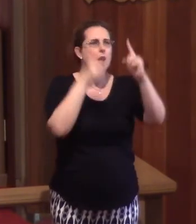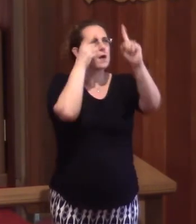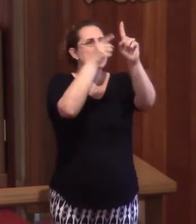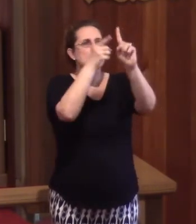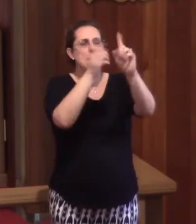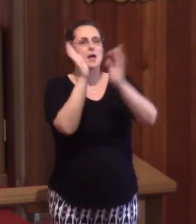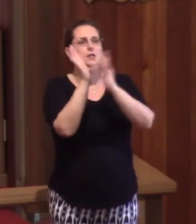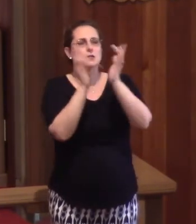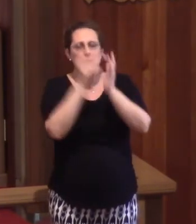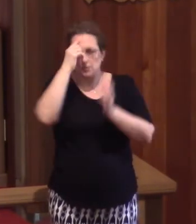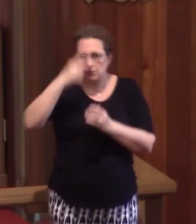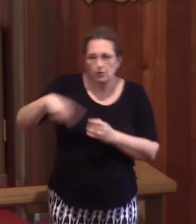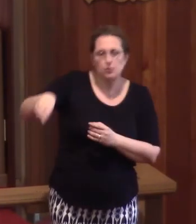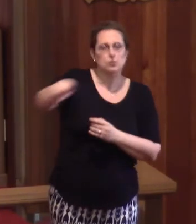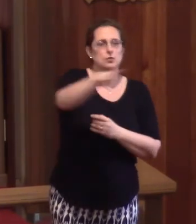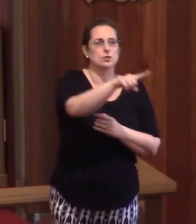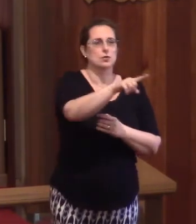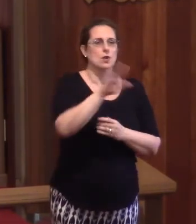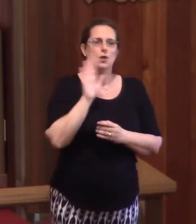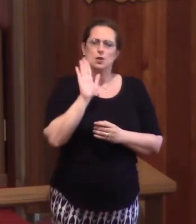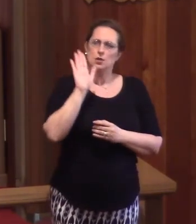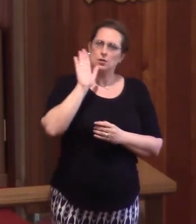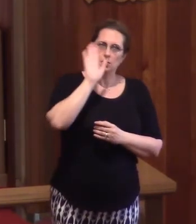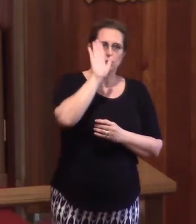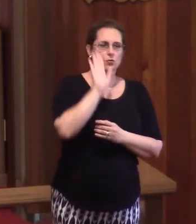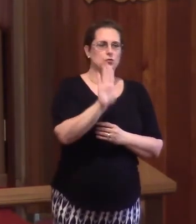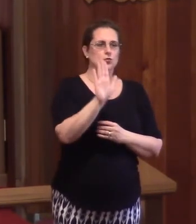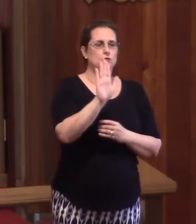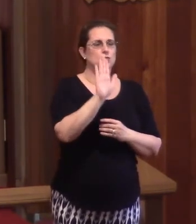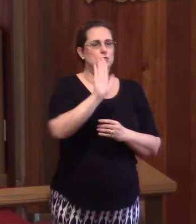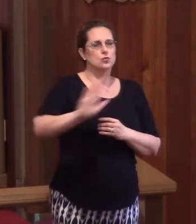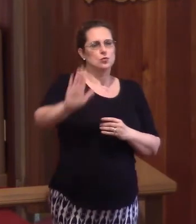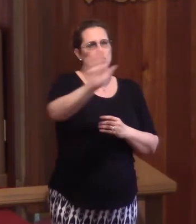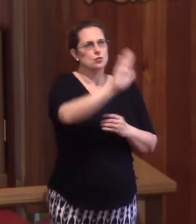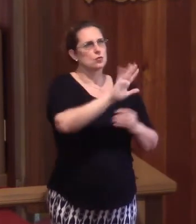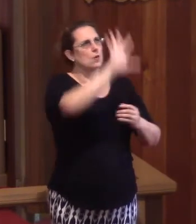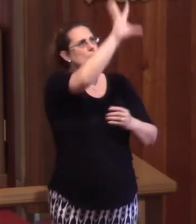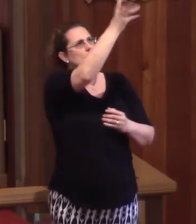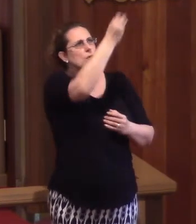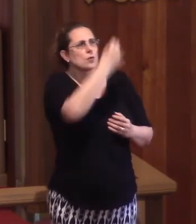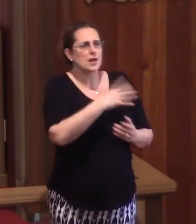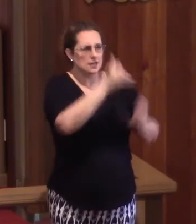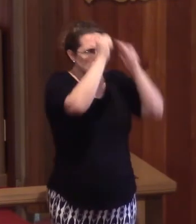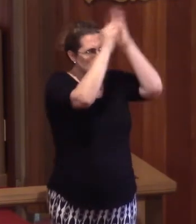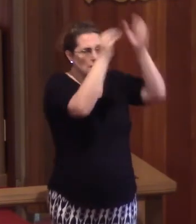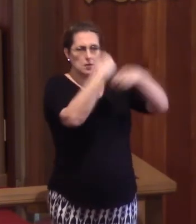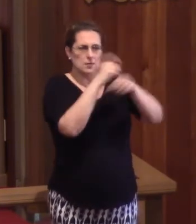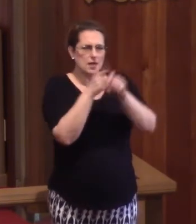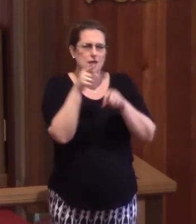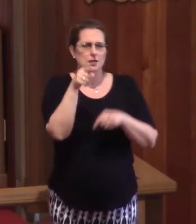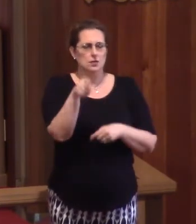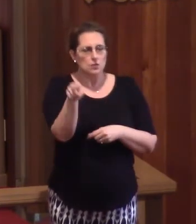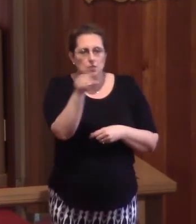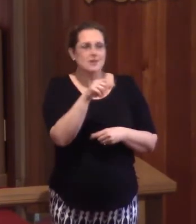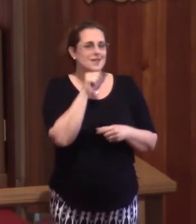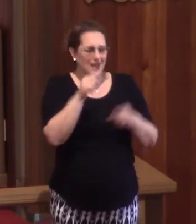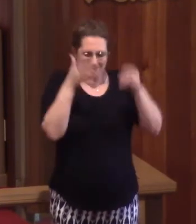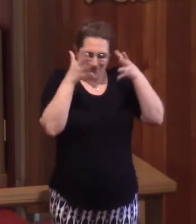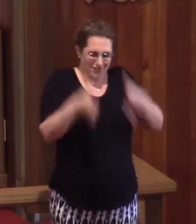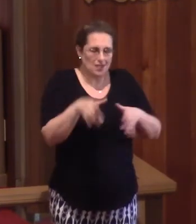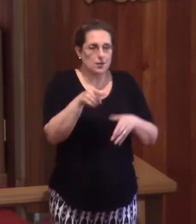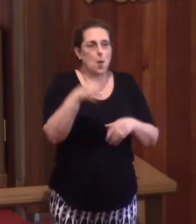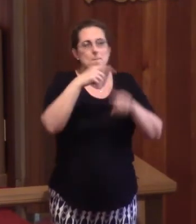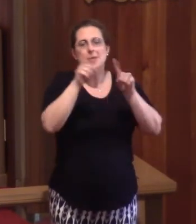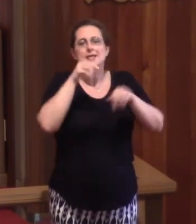for you. Your gracious Father who created you does not abandon you in sin and failure, but sent his